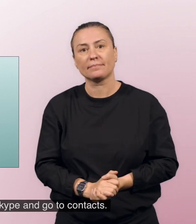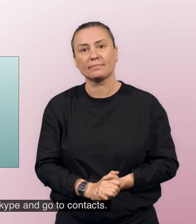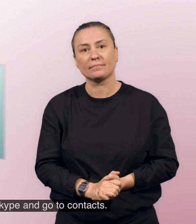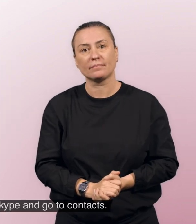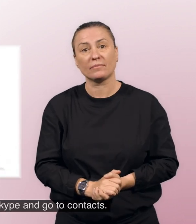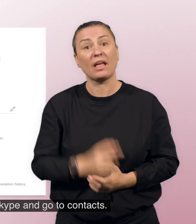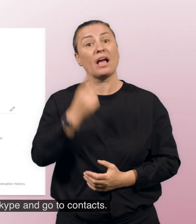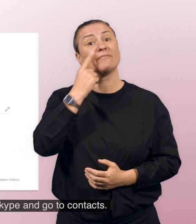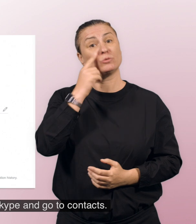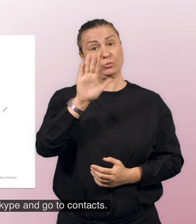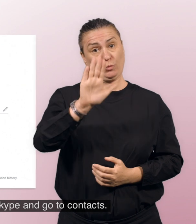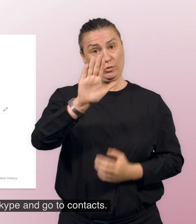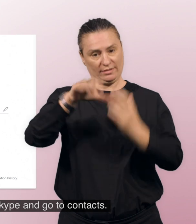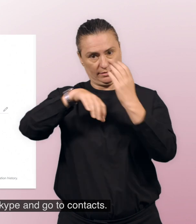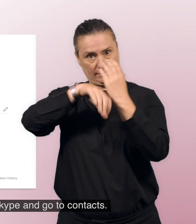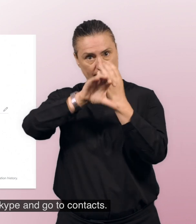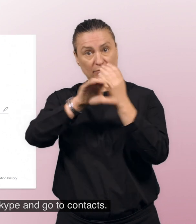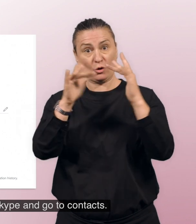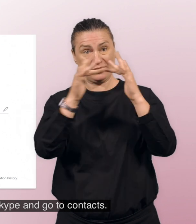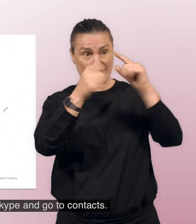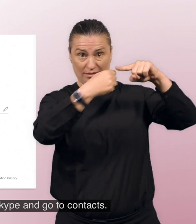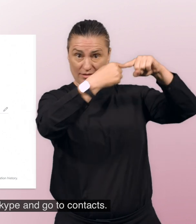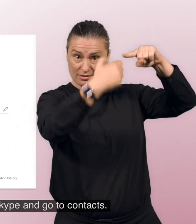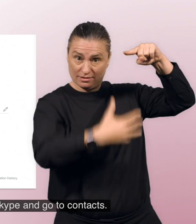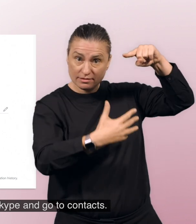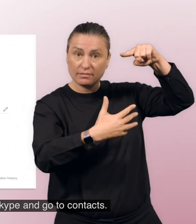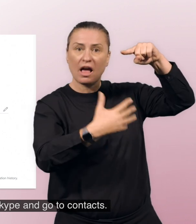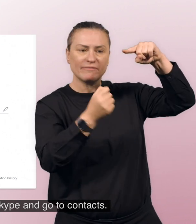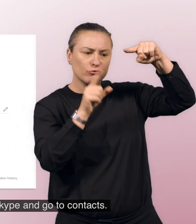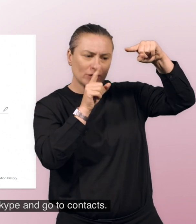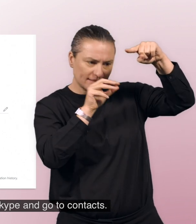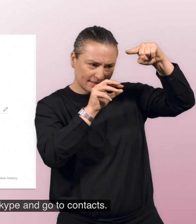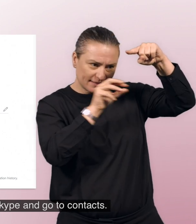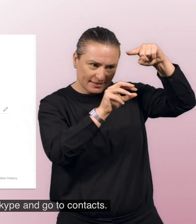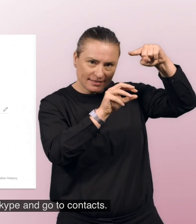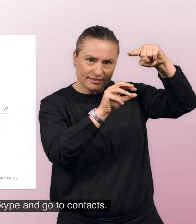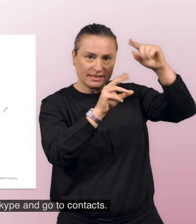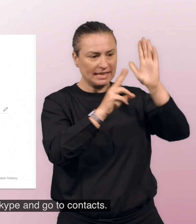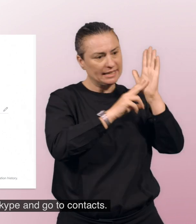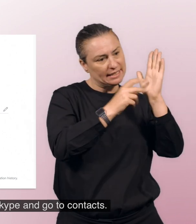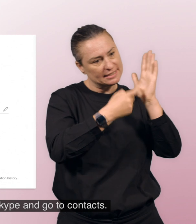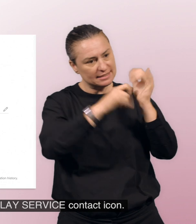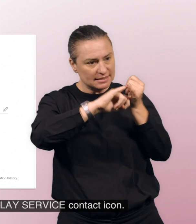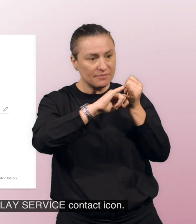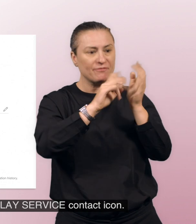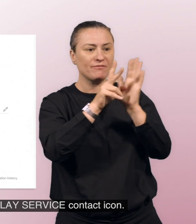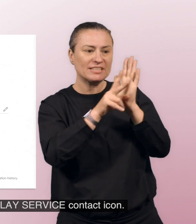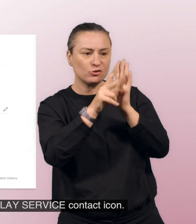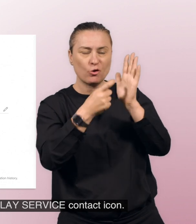If you are ready to go, open Skype and go to Contacts. Click on the red